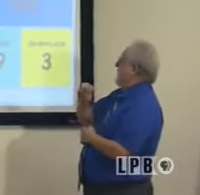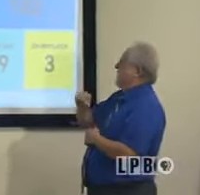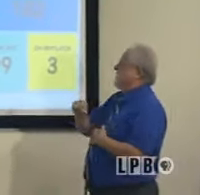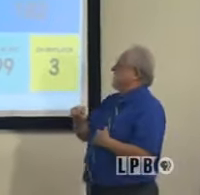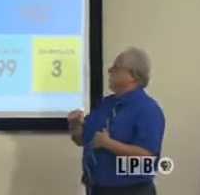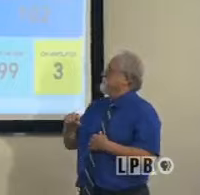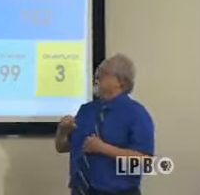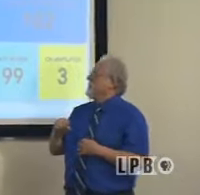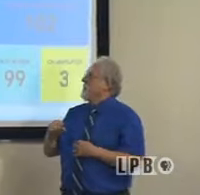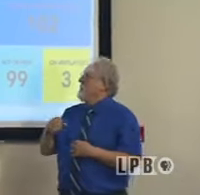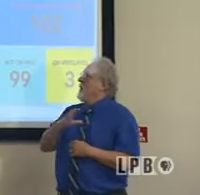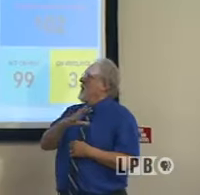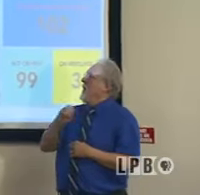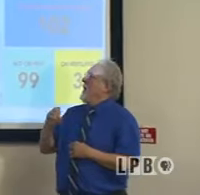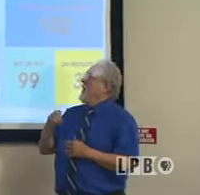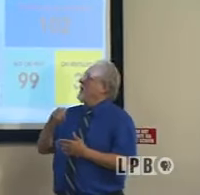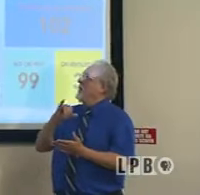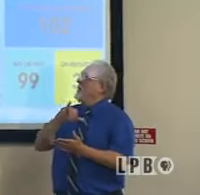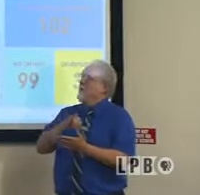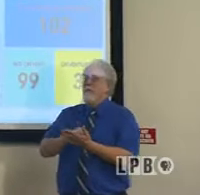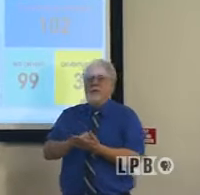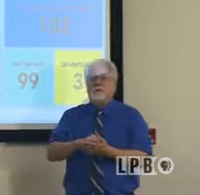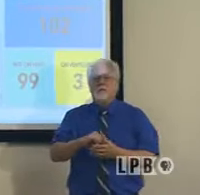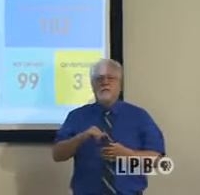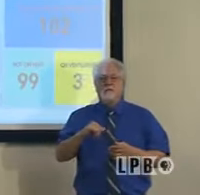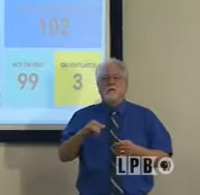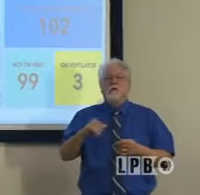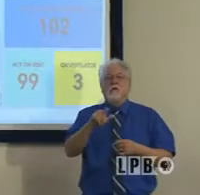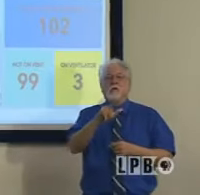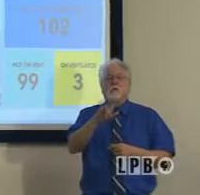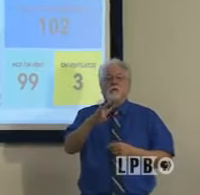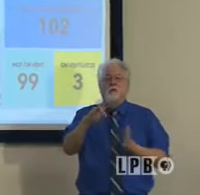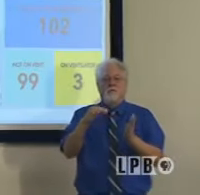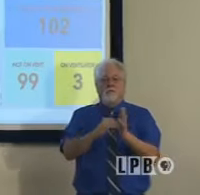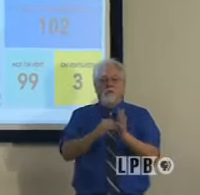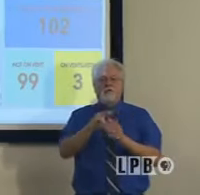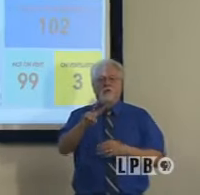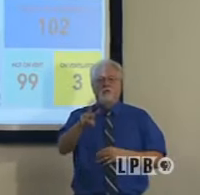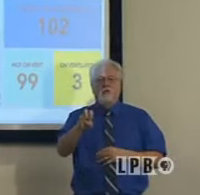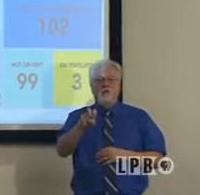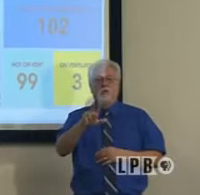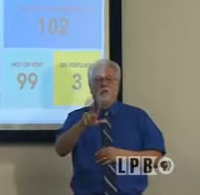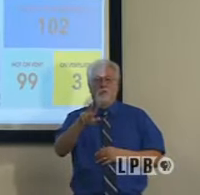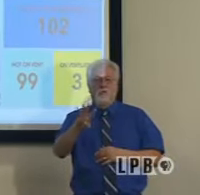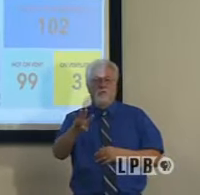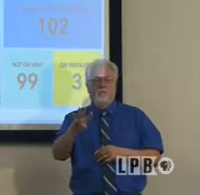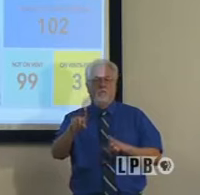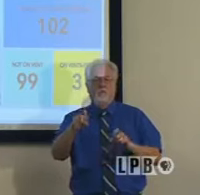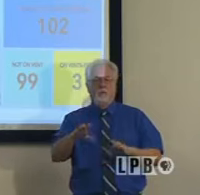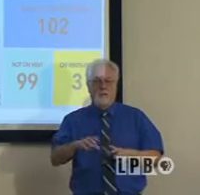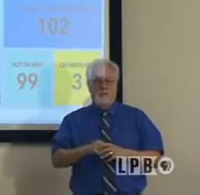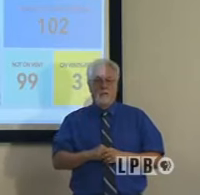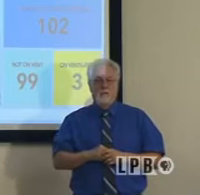and that is on 27,234 tests.